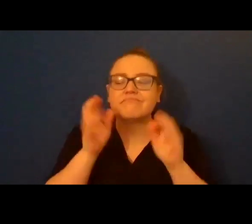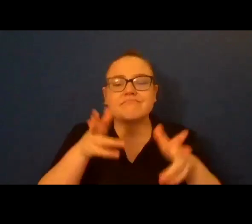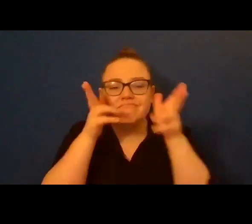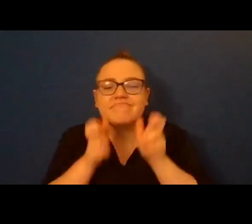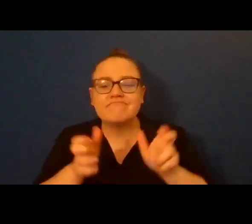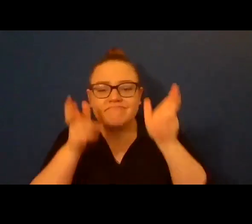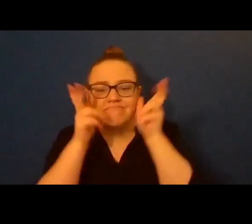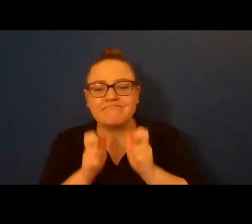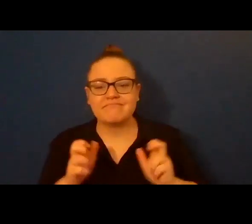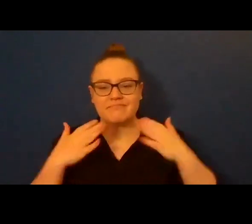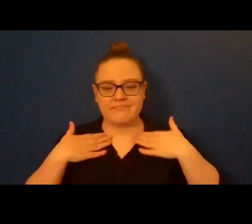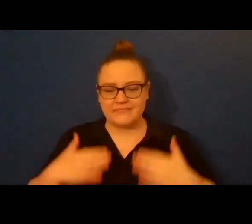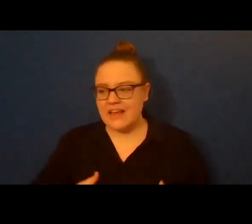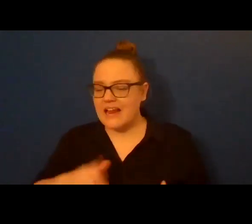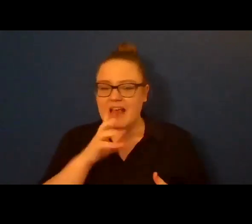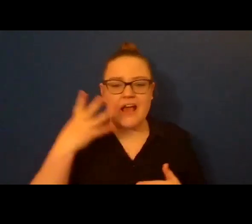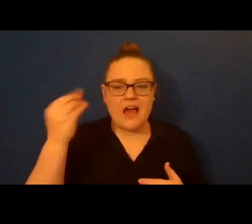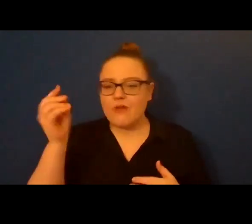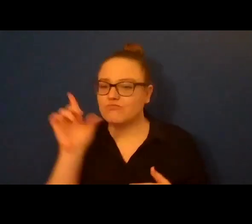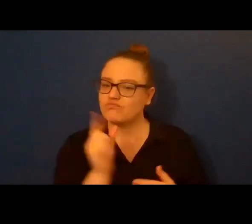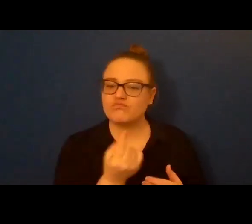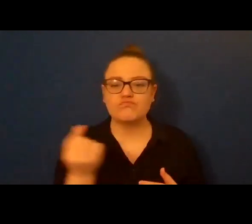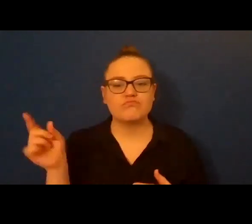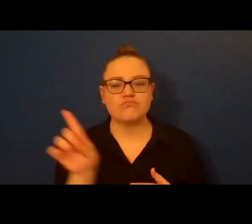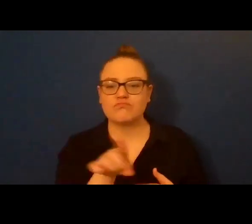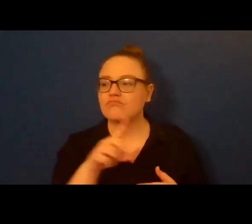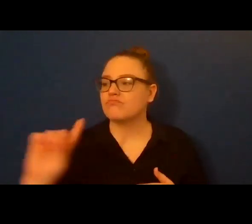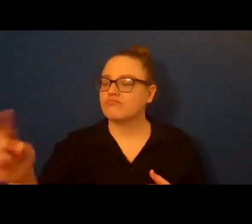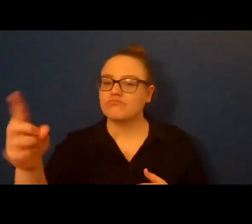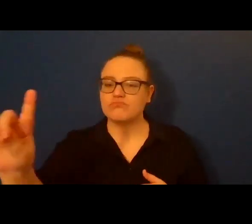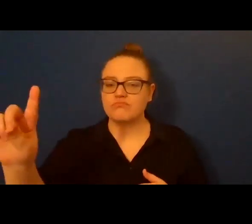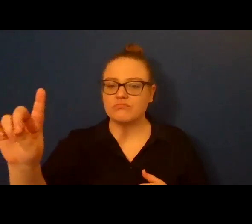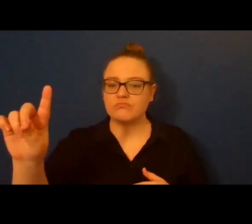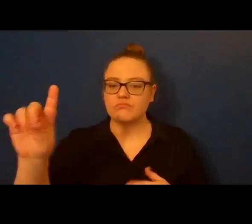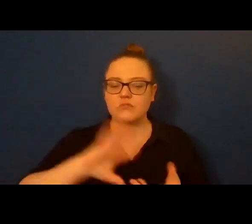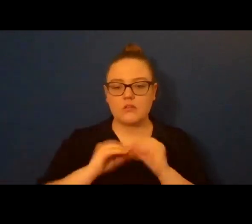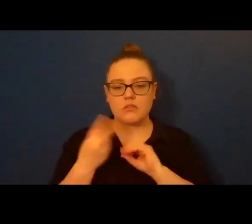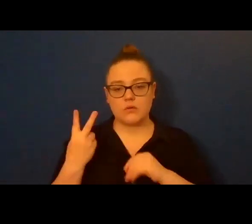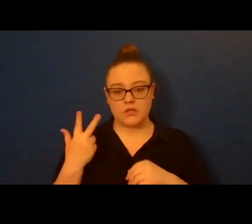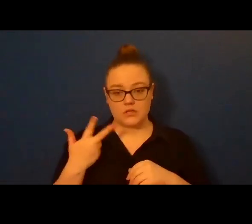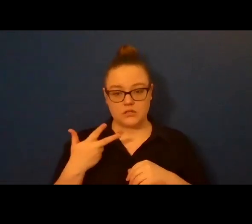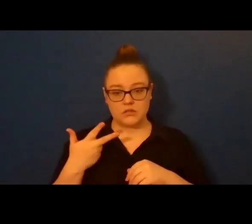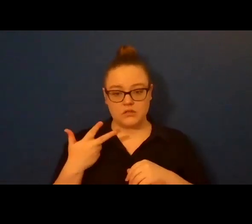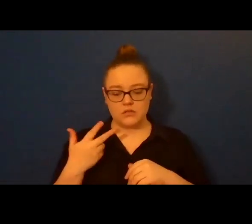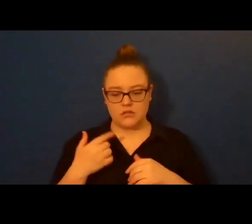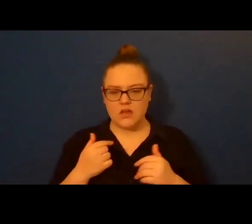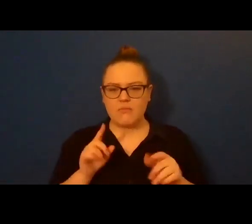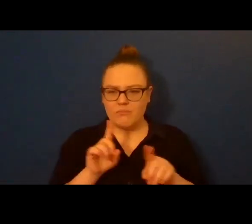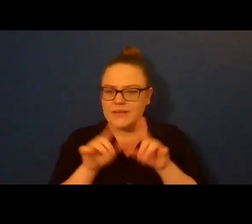Three. And yet, the lightning bolt. What the actual fuck?